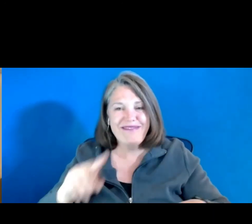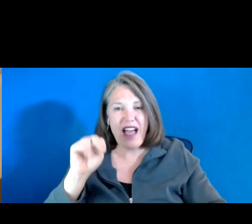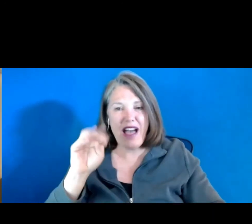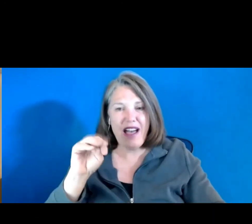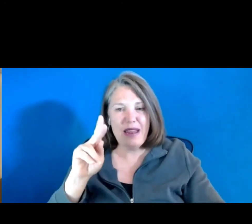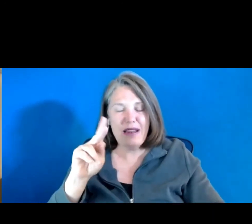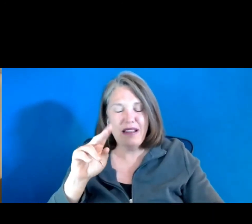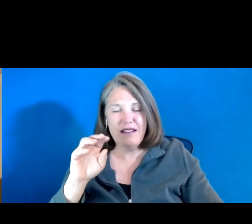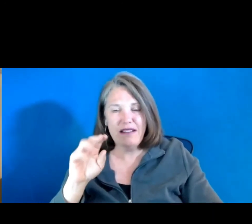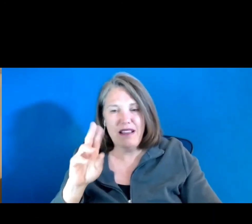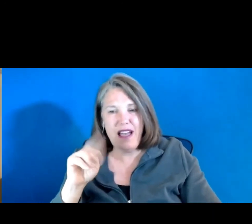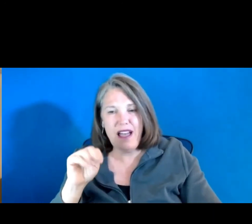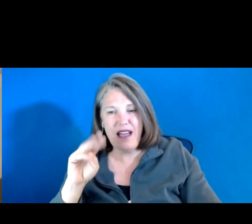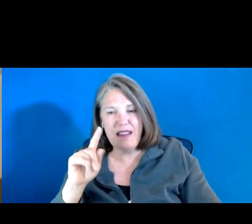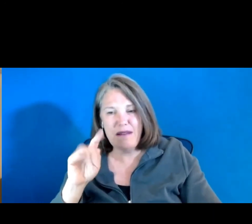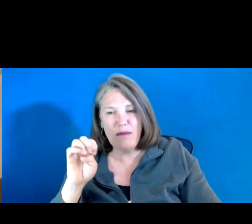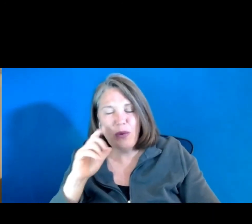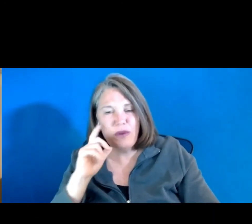Or do we need to do it?